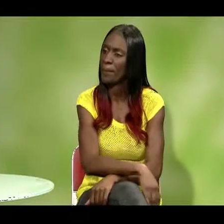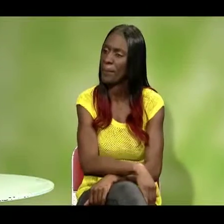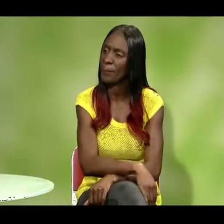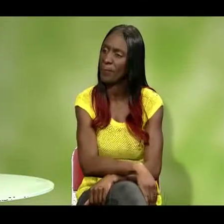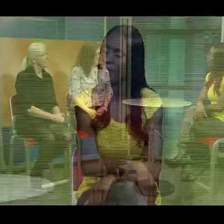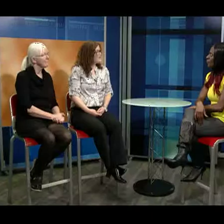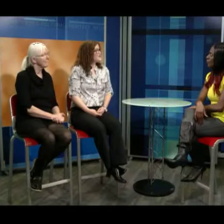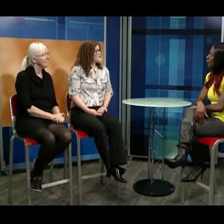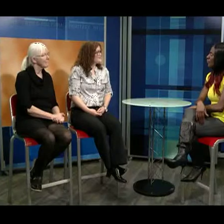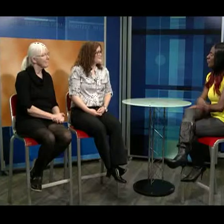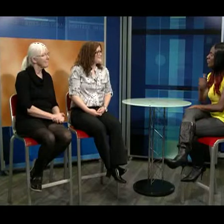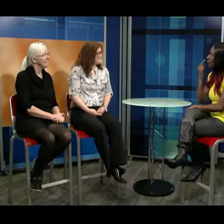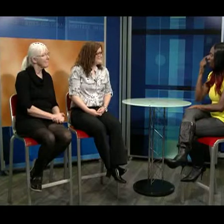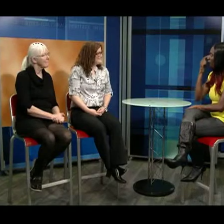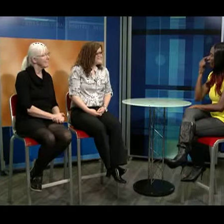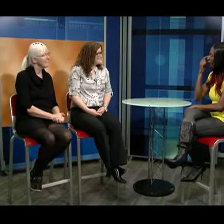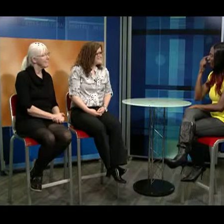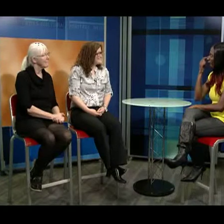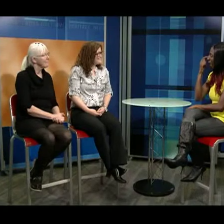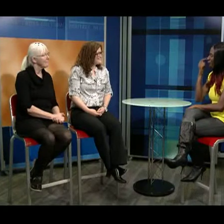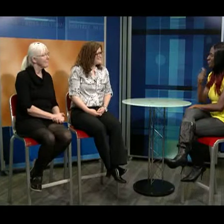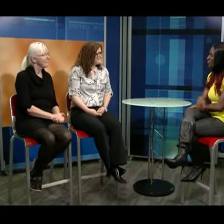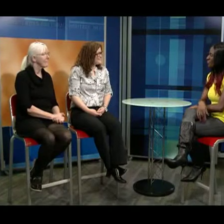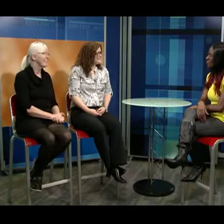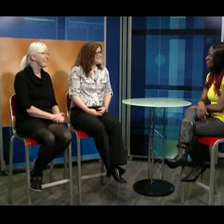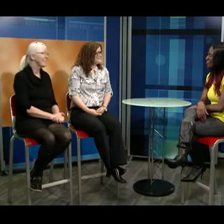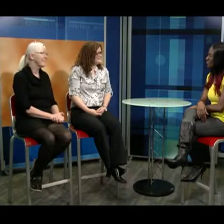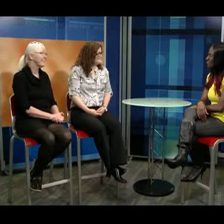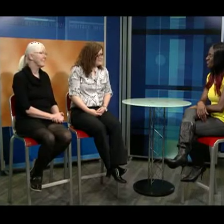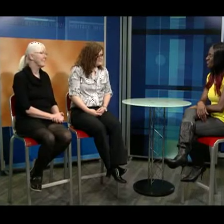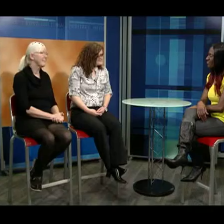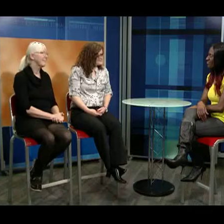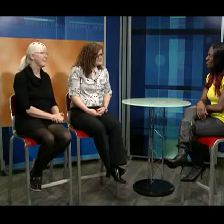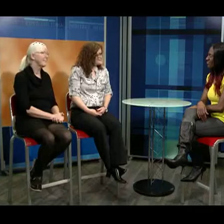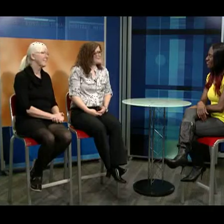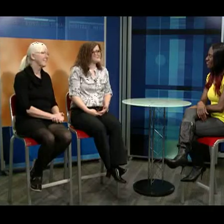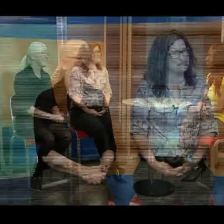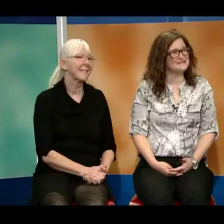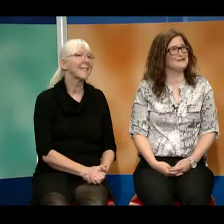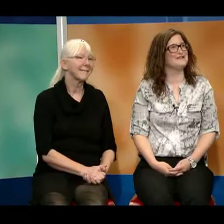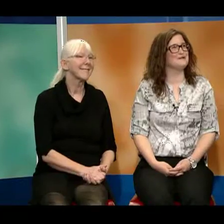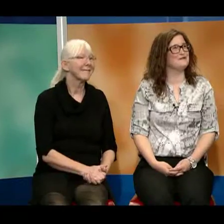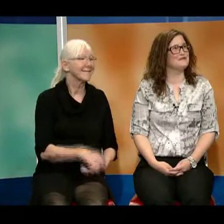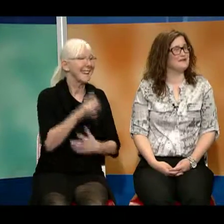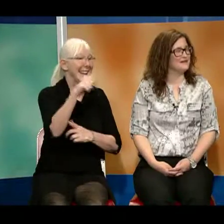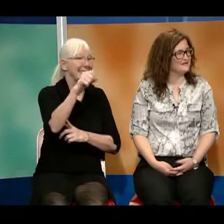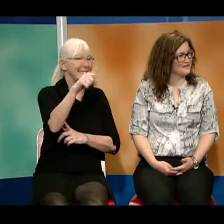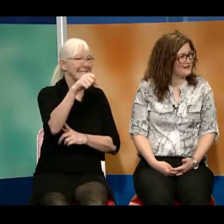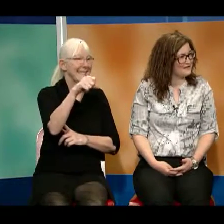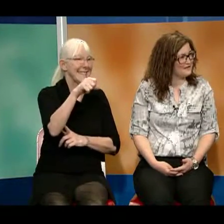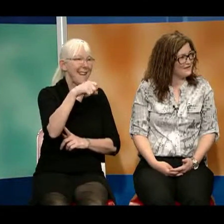talking about that with me before. Did you want to talk a bit about that with me? Yes. So I'd love to share about the Hearing Health Fair.